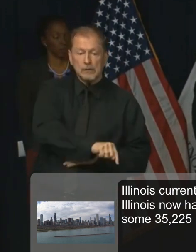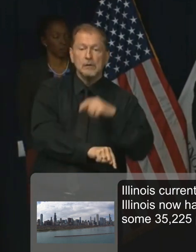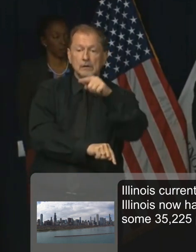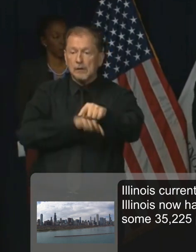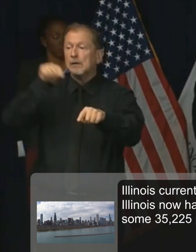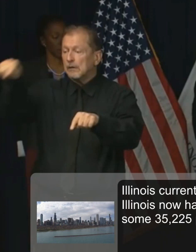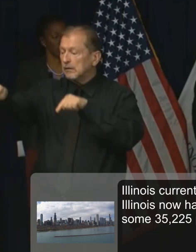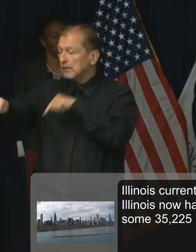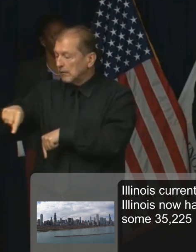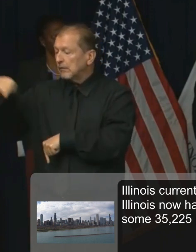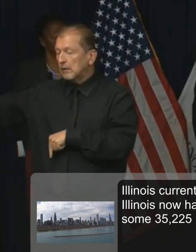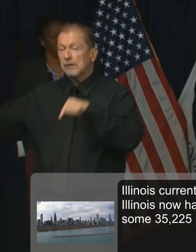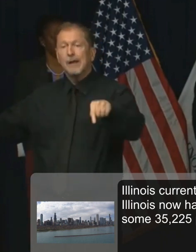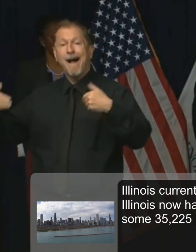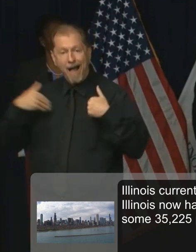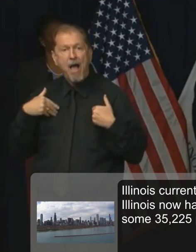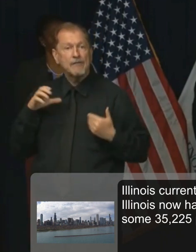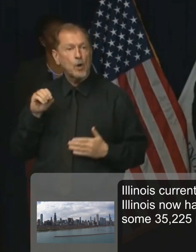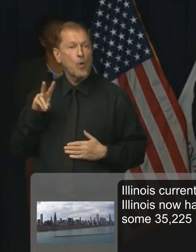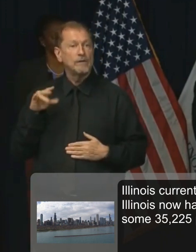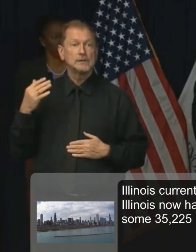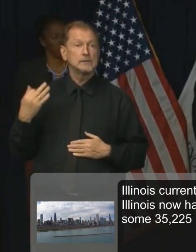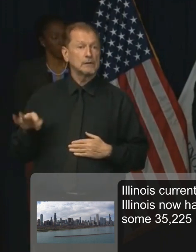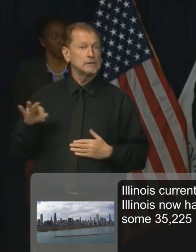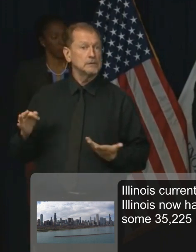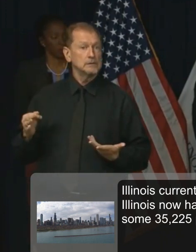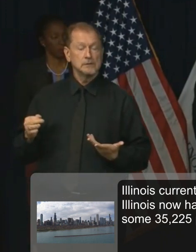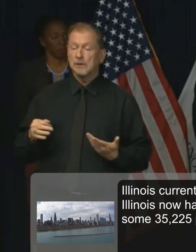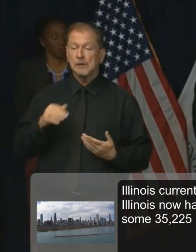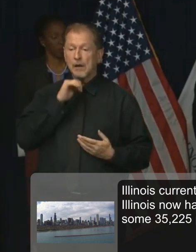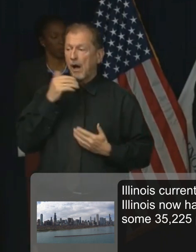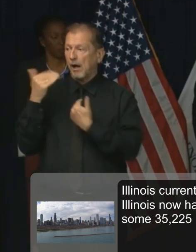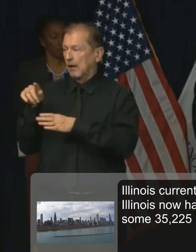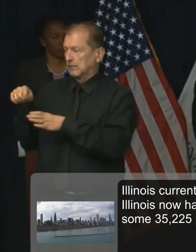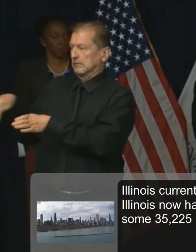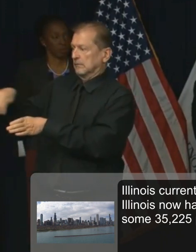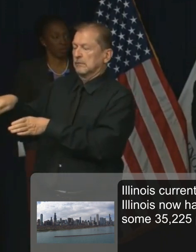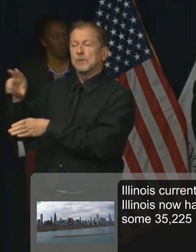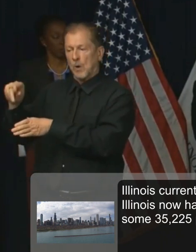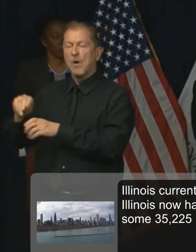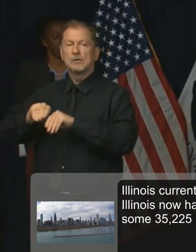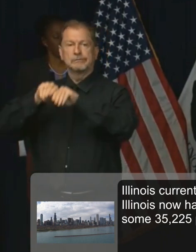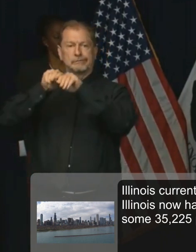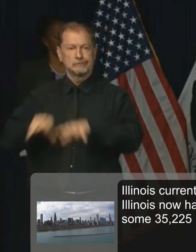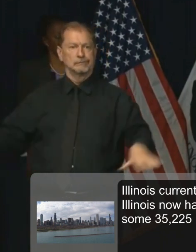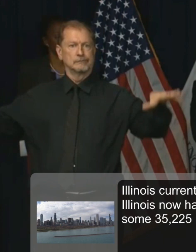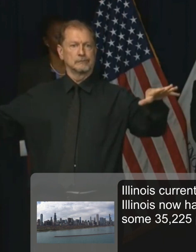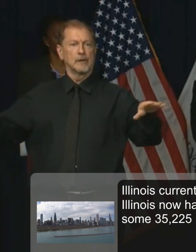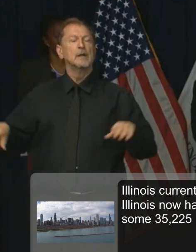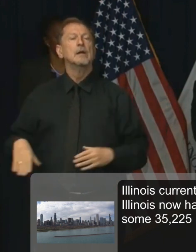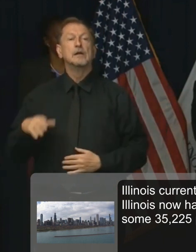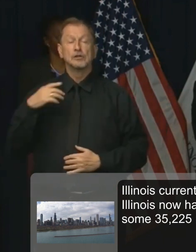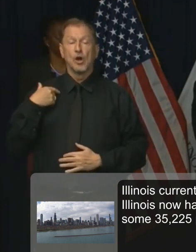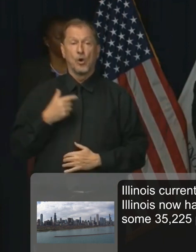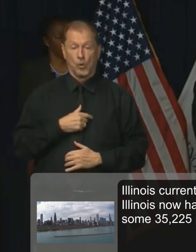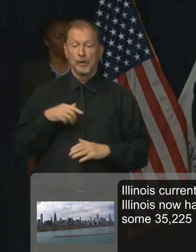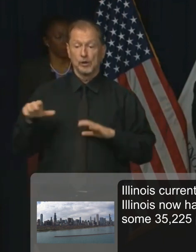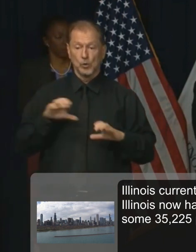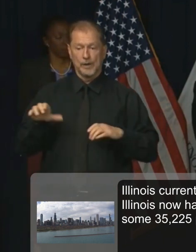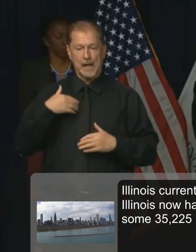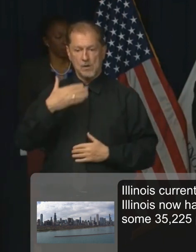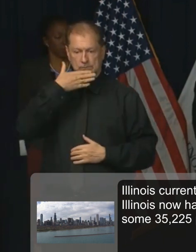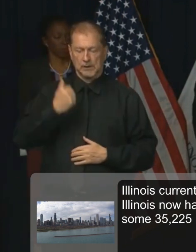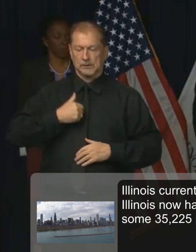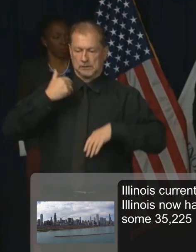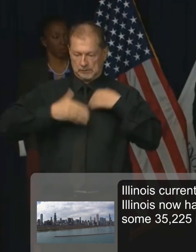for this disease. It is it is. It doesn't discriminate. We have done and will continue to do a range of things